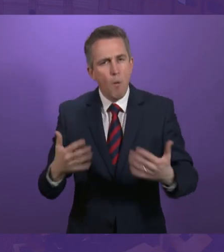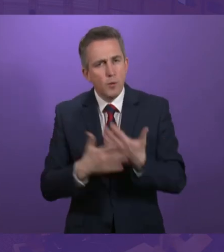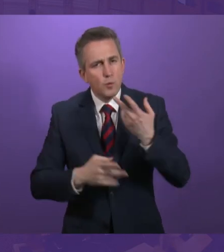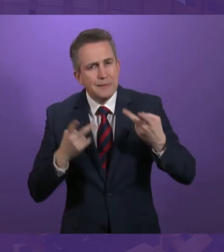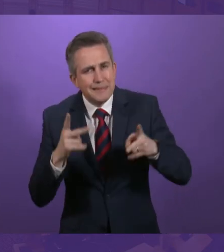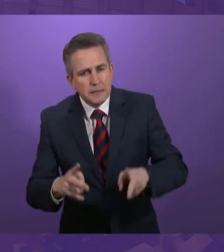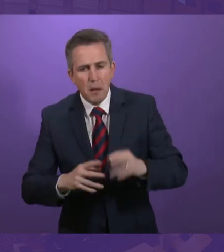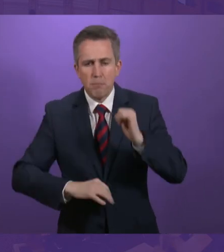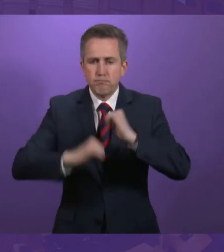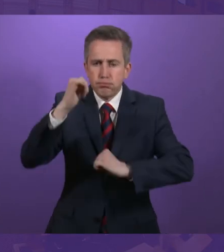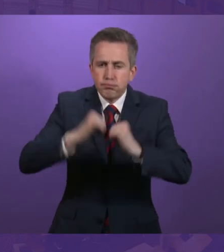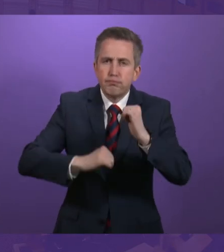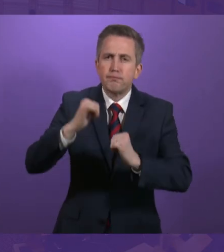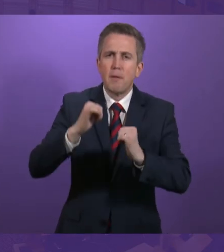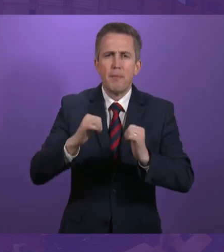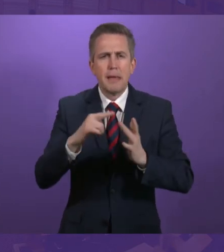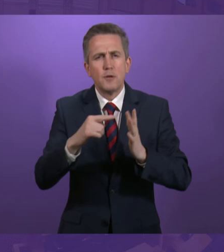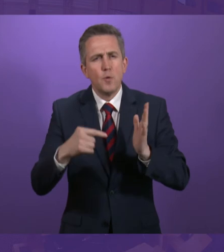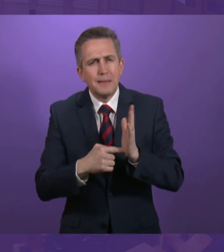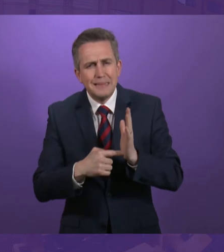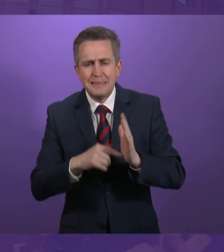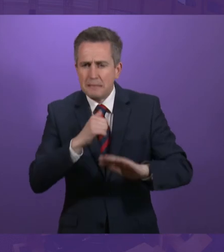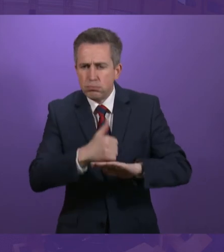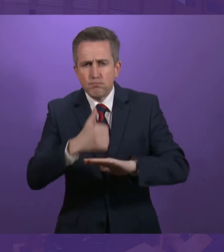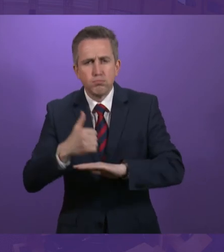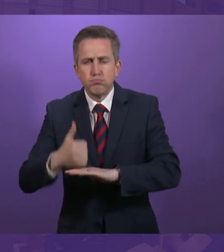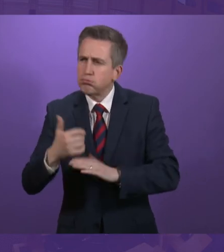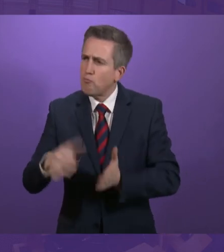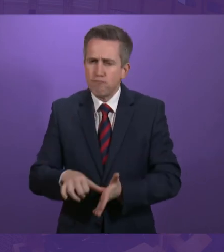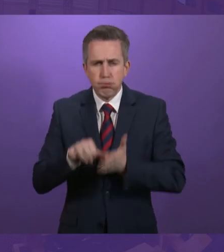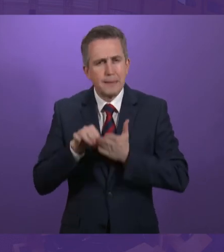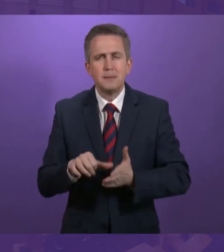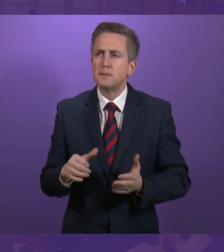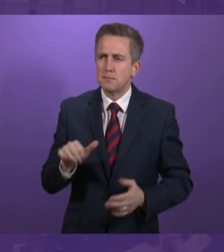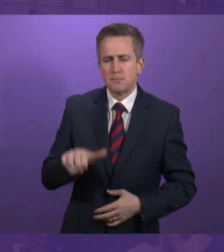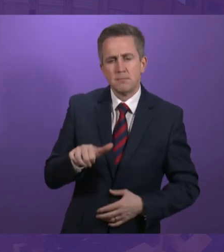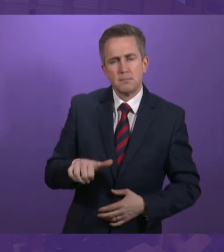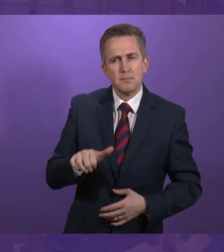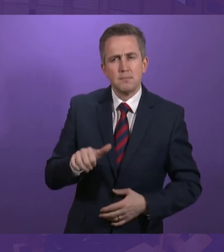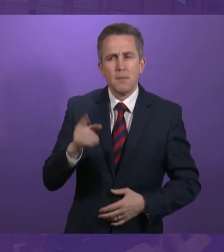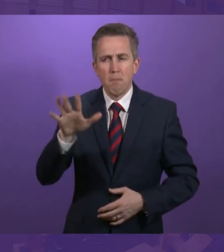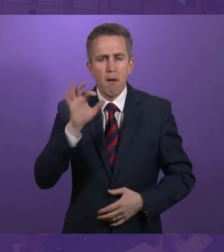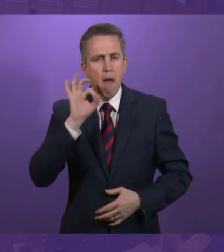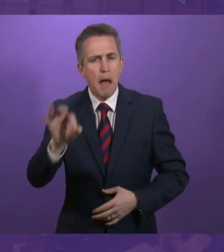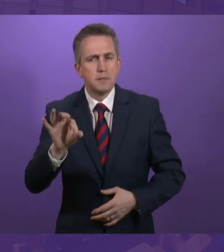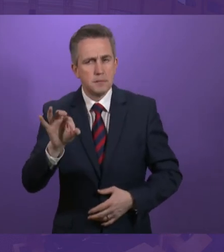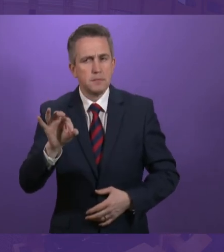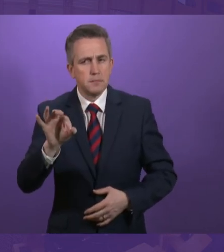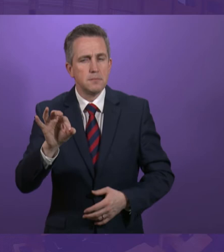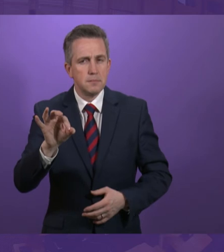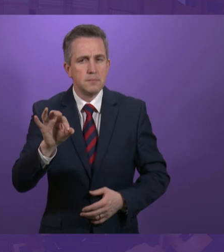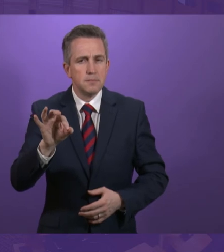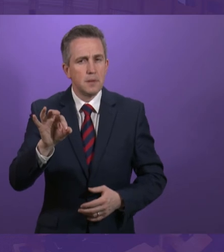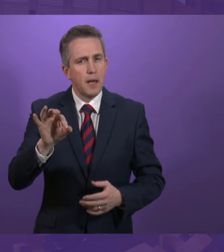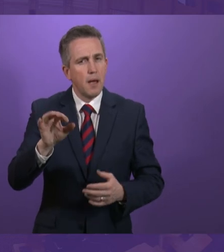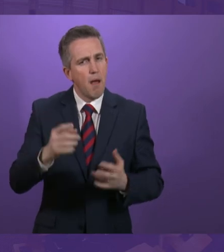and the IT being built. was very impressive indeed. But can I ask where you have learned lessons, Cabinet Secretary,